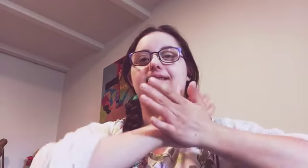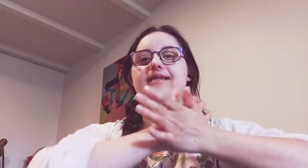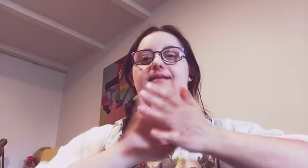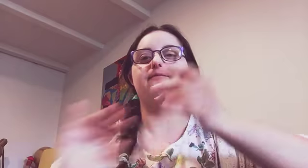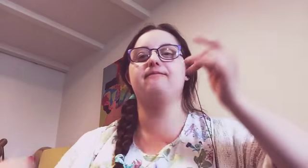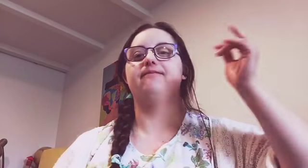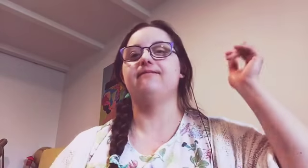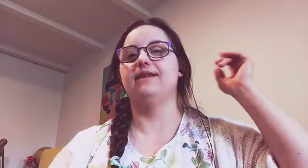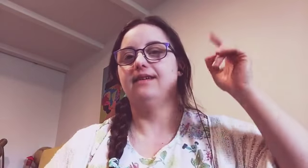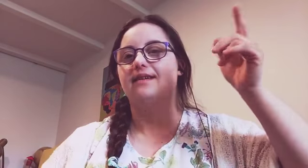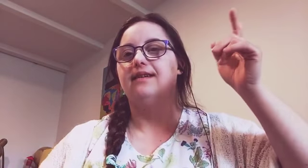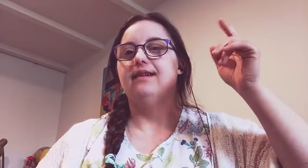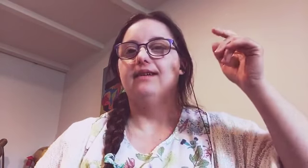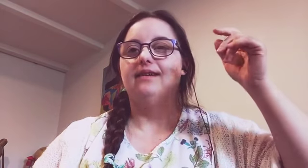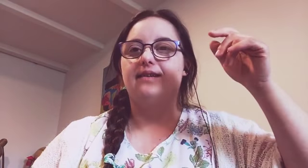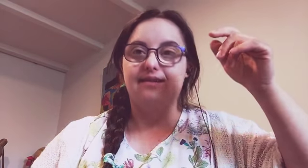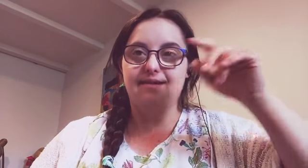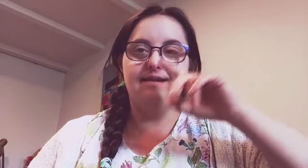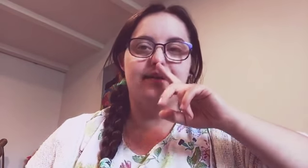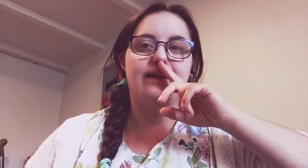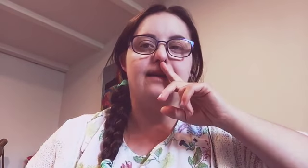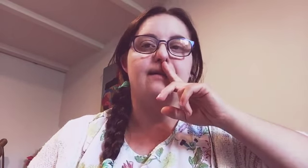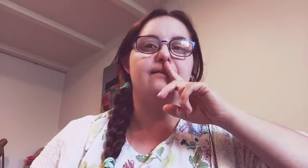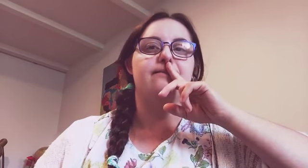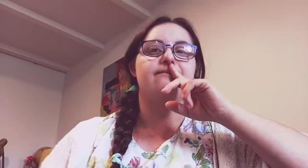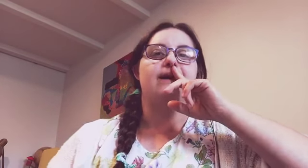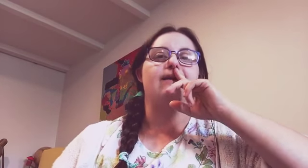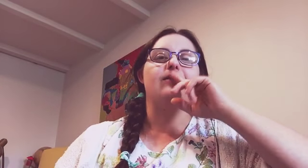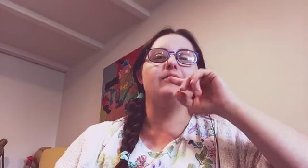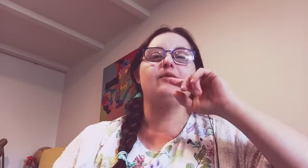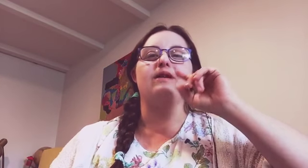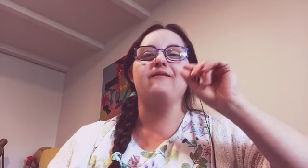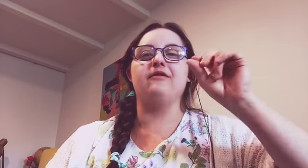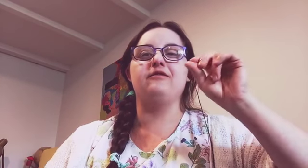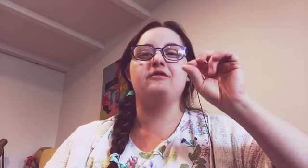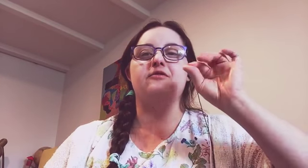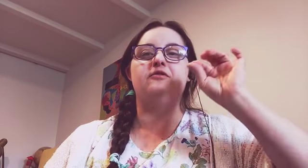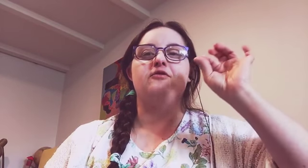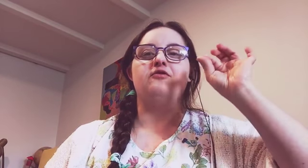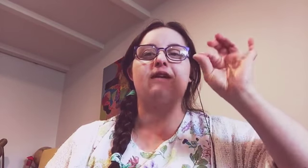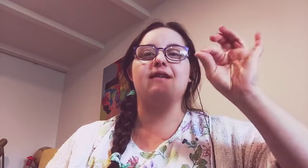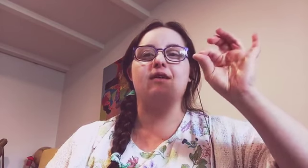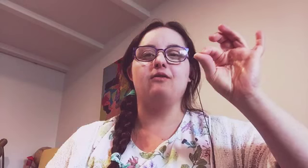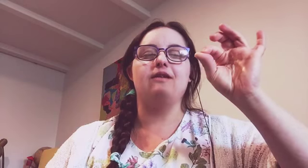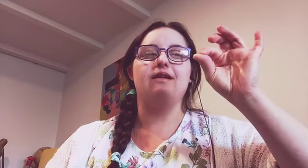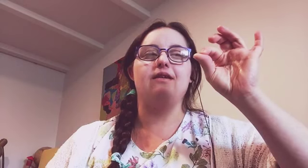I remember when I first tried it out, I